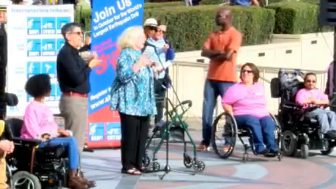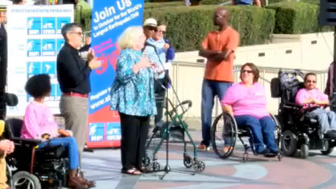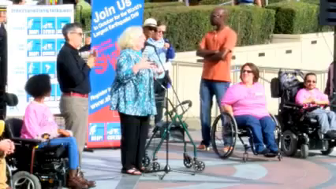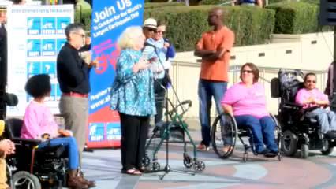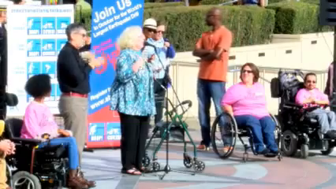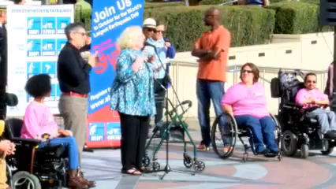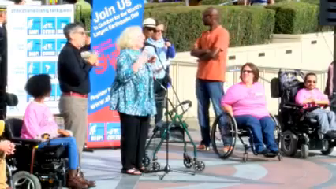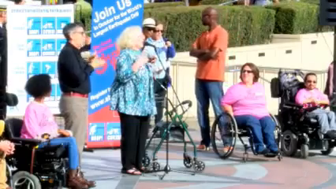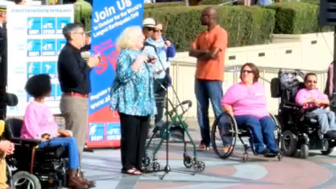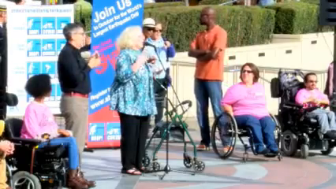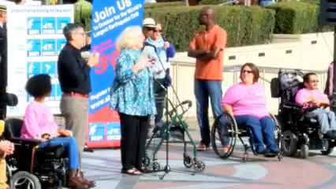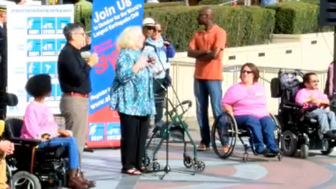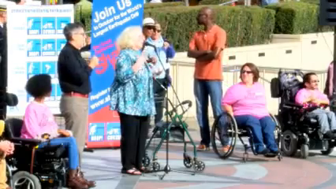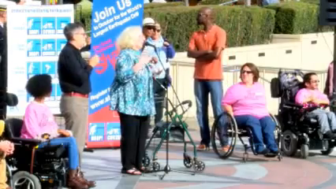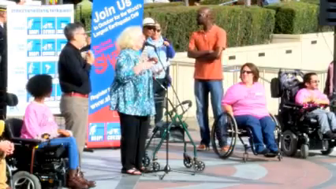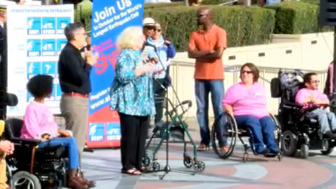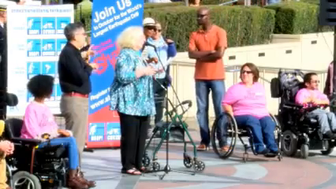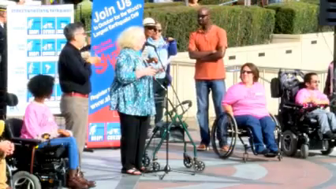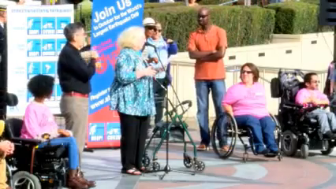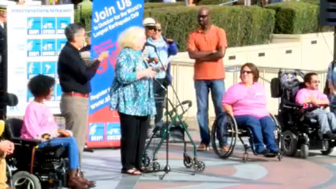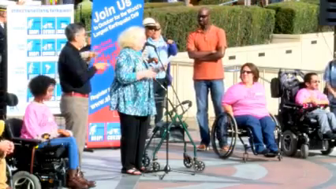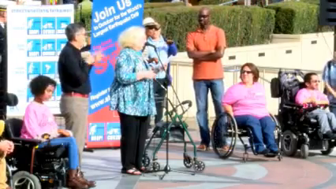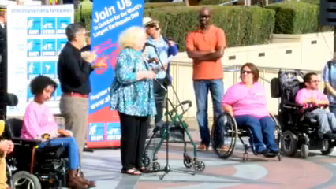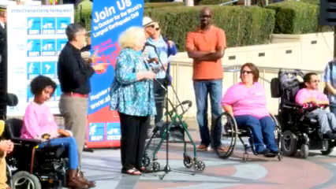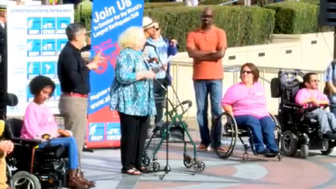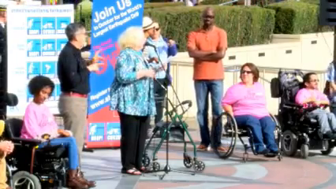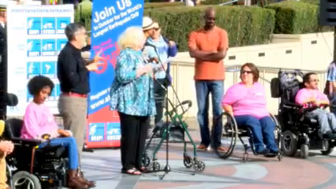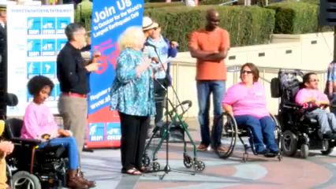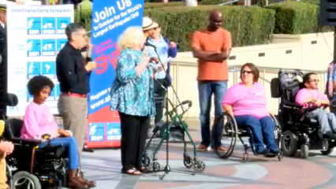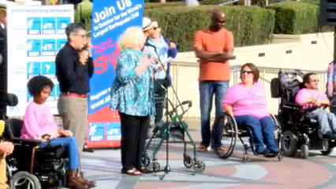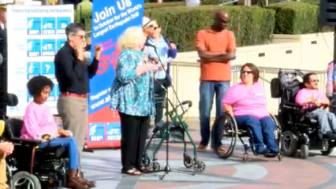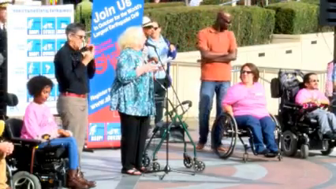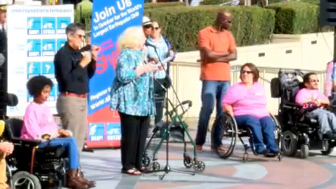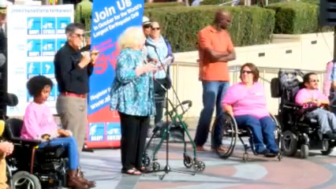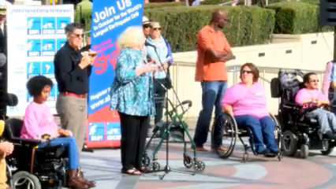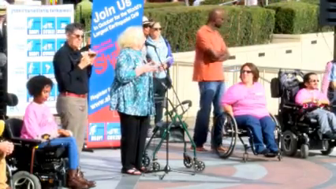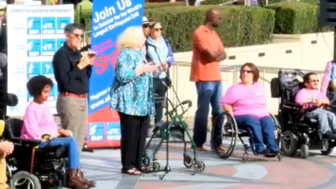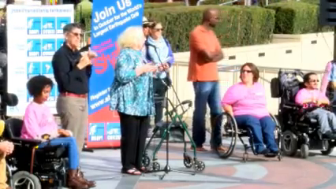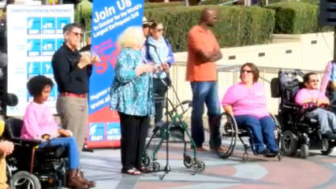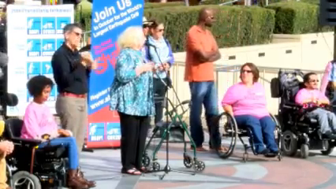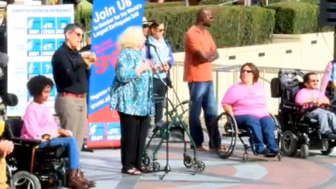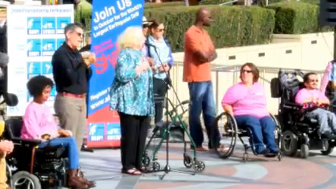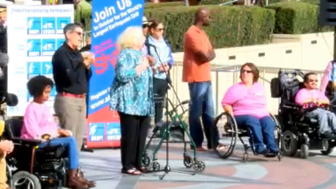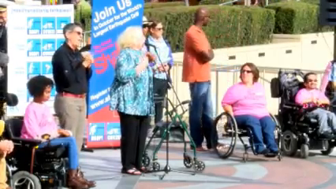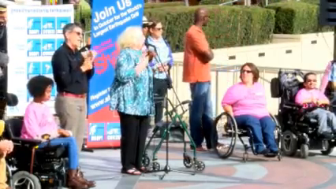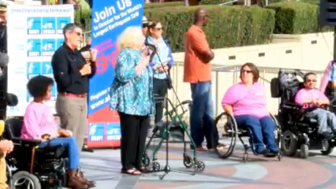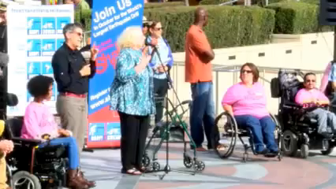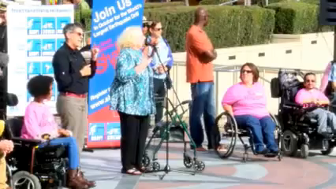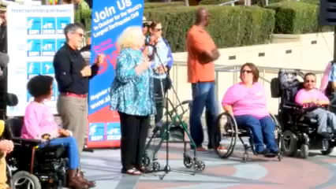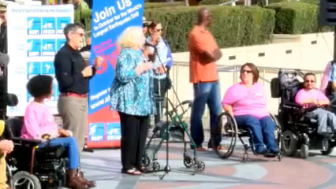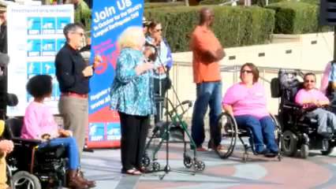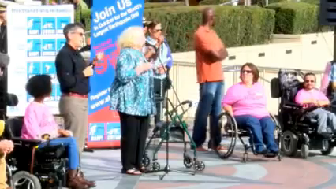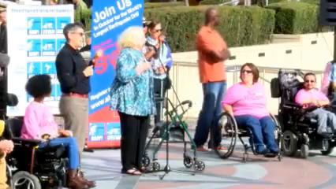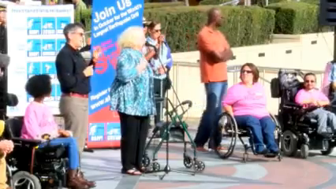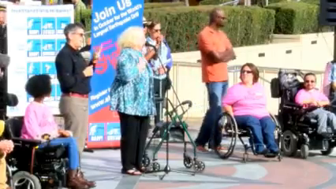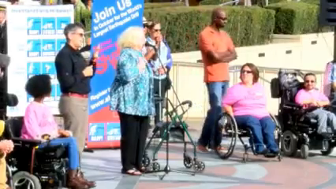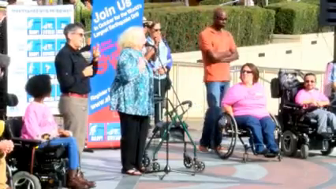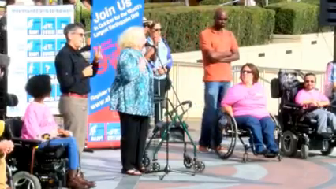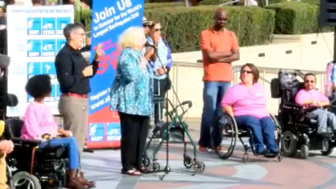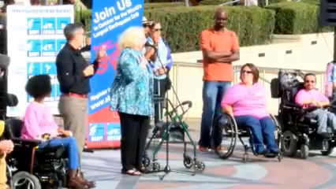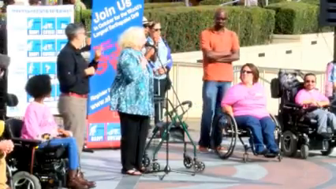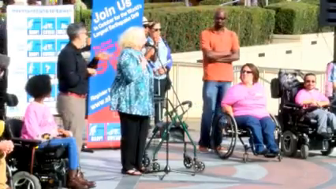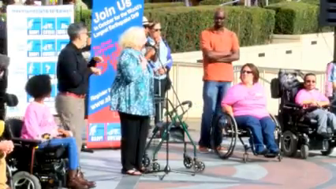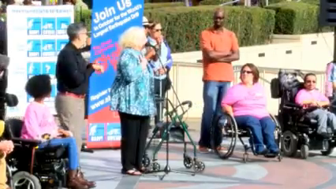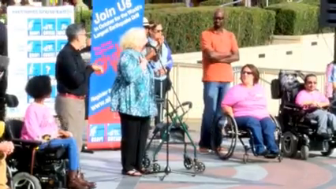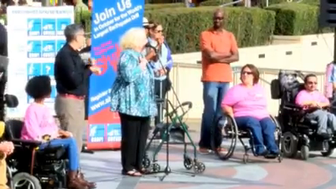people, these ideas to come to the forefront. In 1988, the National Council on Disability